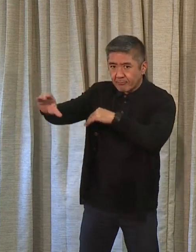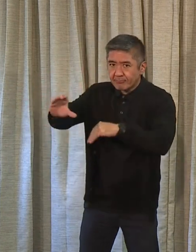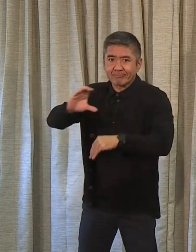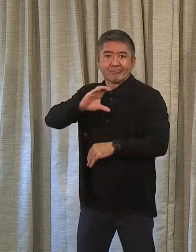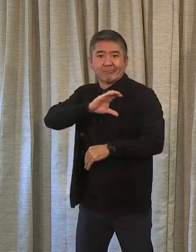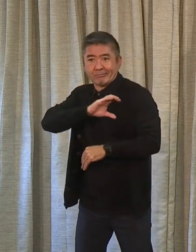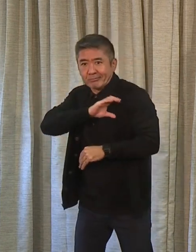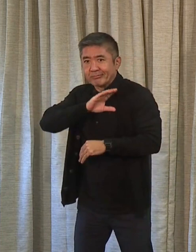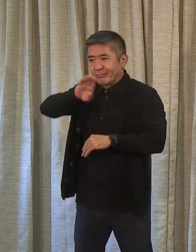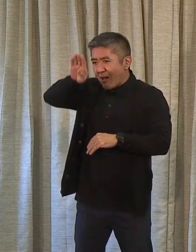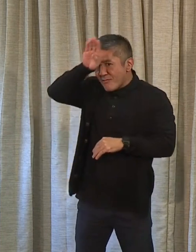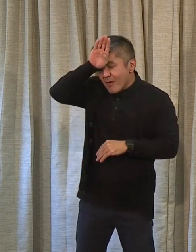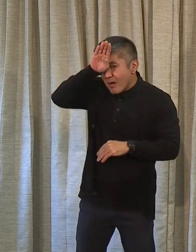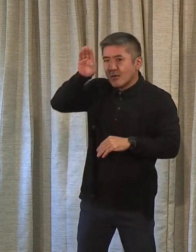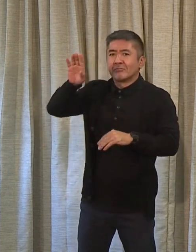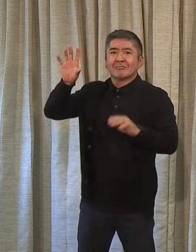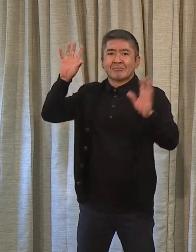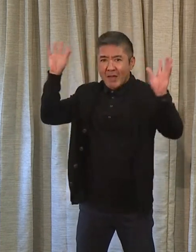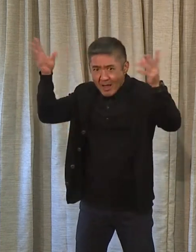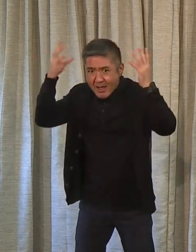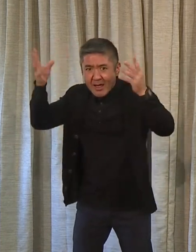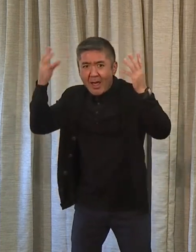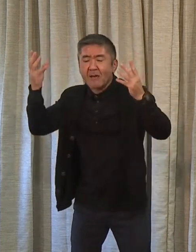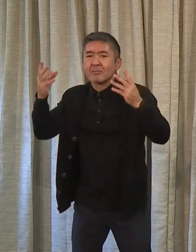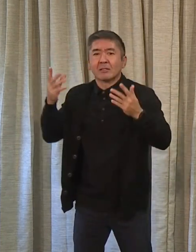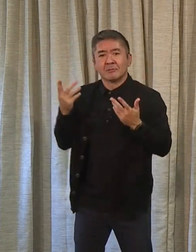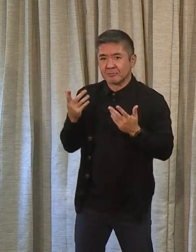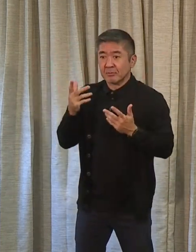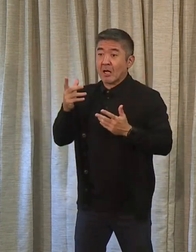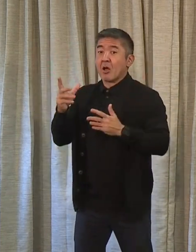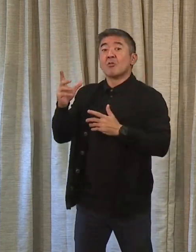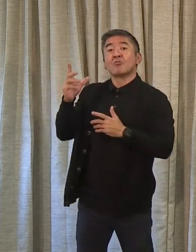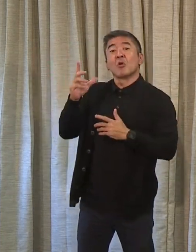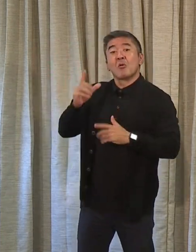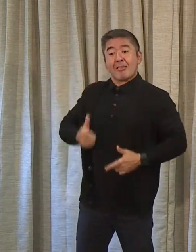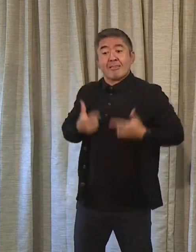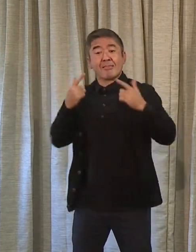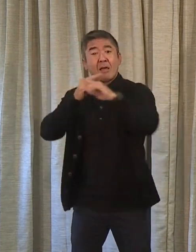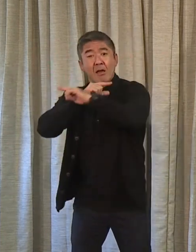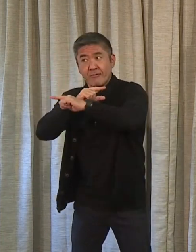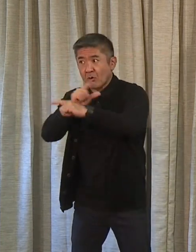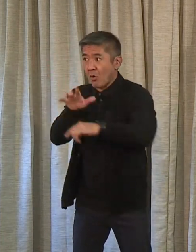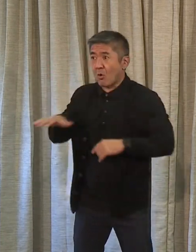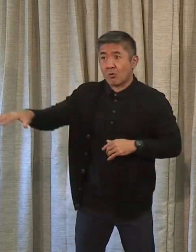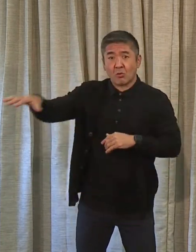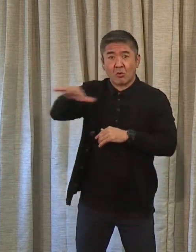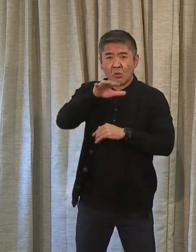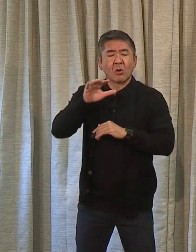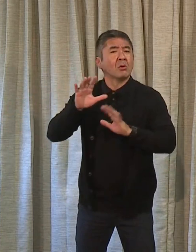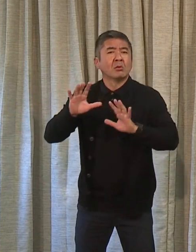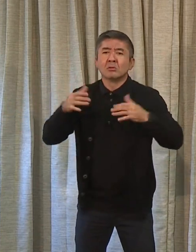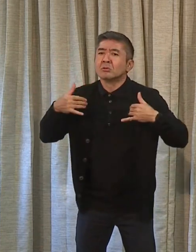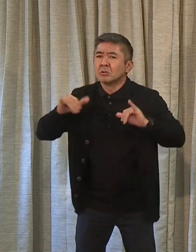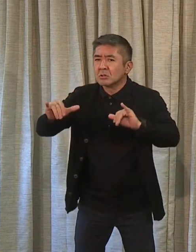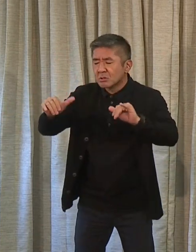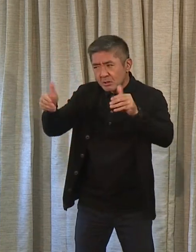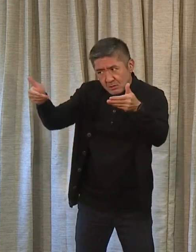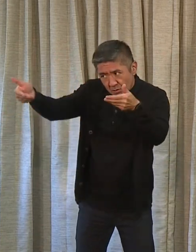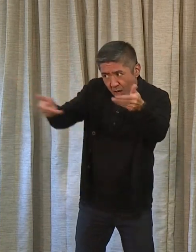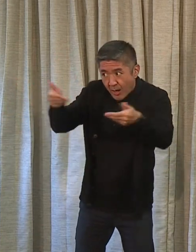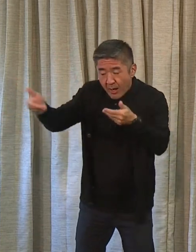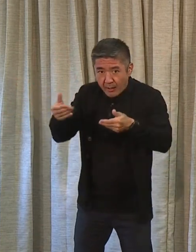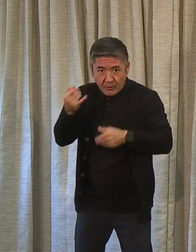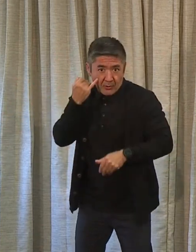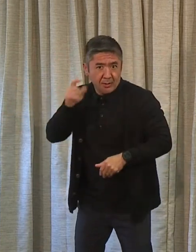firefighters, our police department, our EMS, our ocean safety people, all of them, we will hire selectively as we